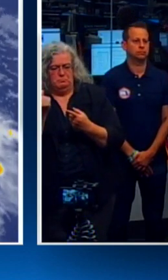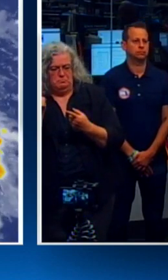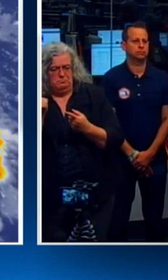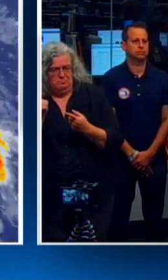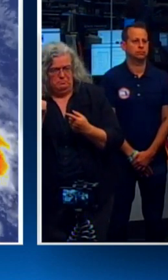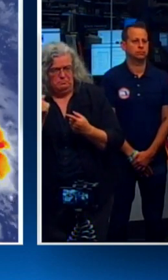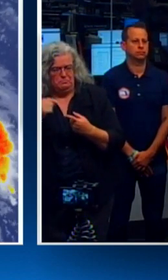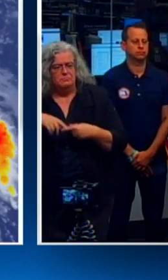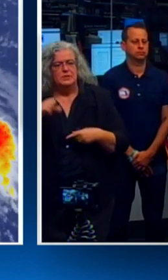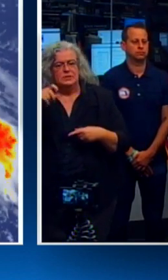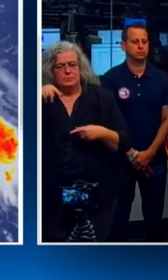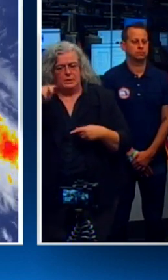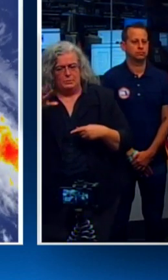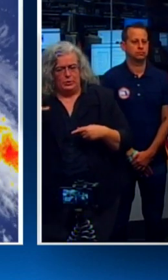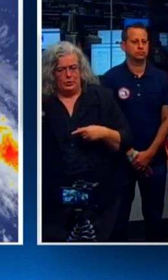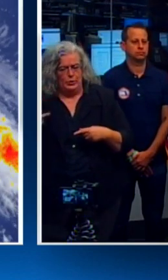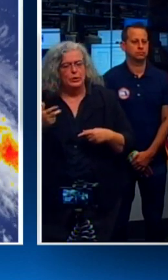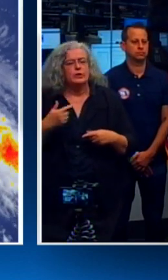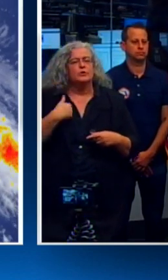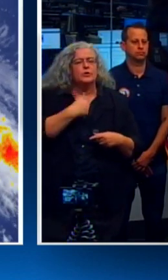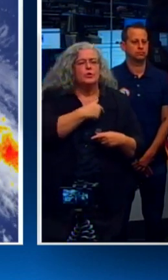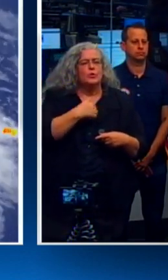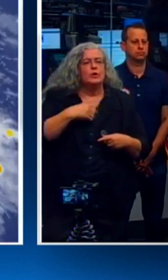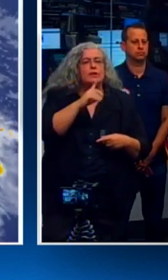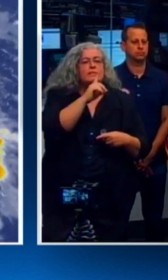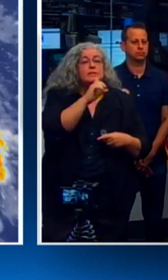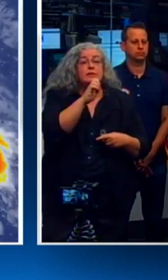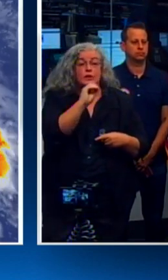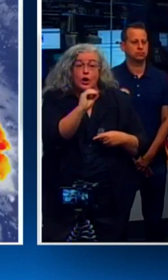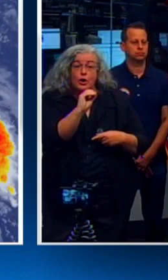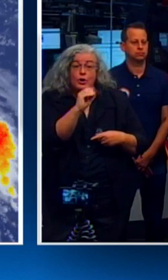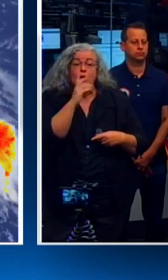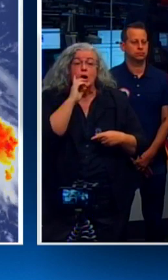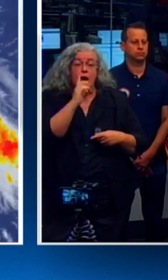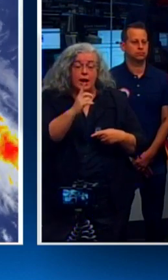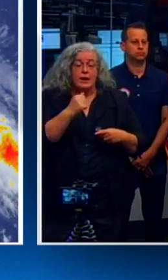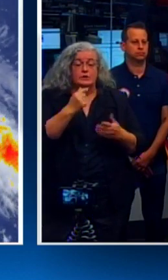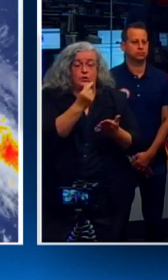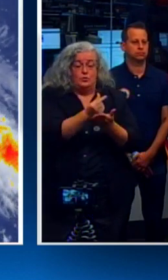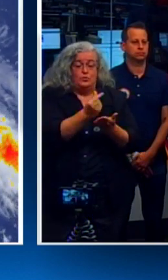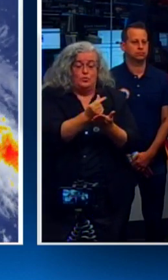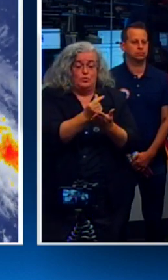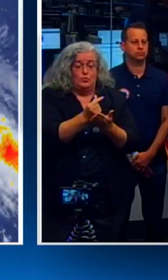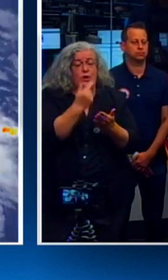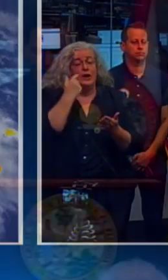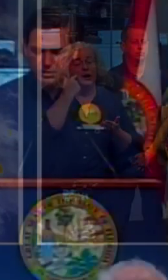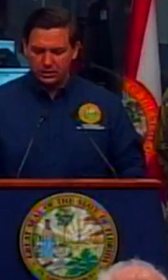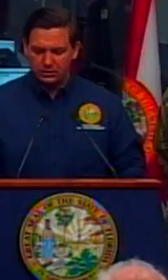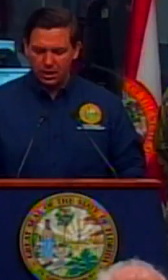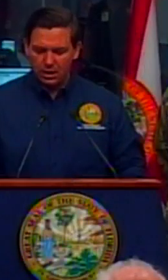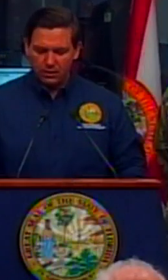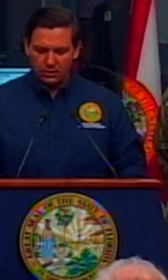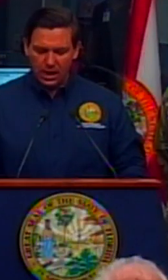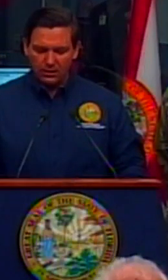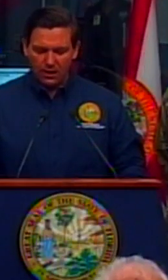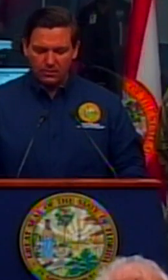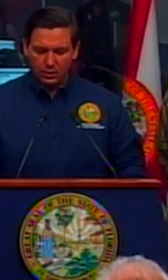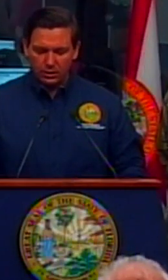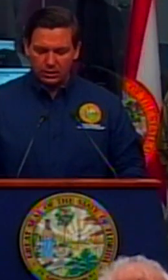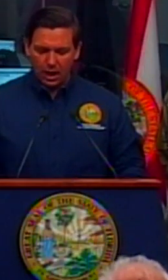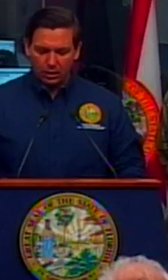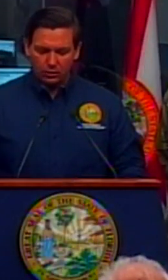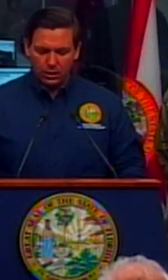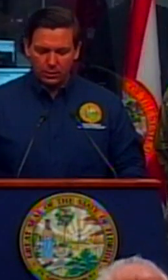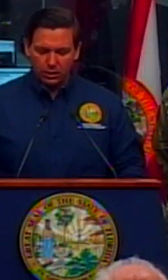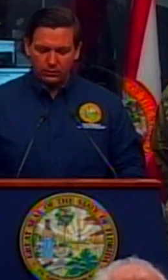Anyways, our Florida Department of Economic Opportunity is extending the deadline for local governments to submit applications for the $85